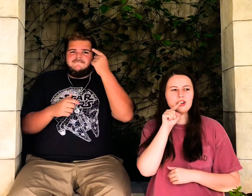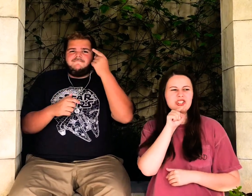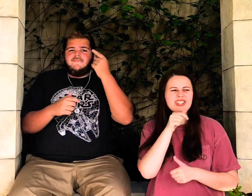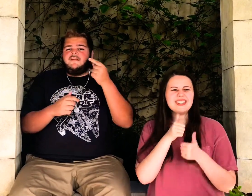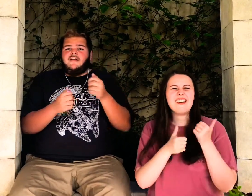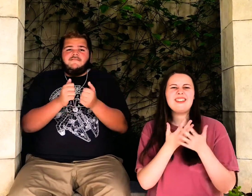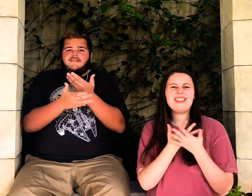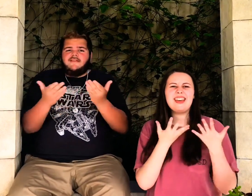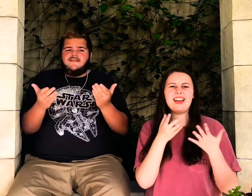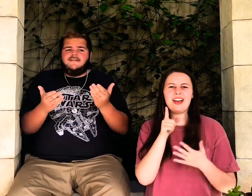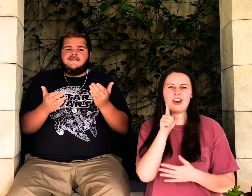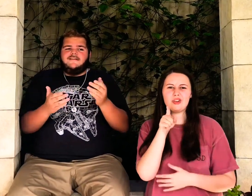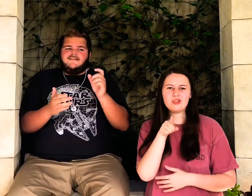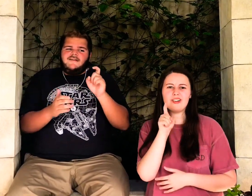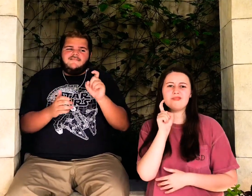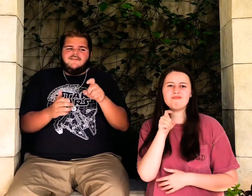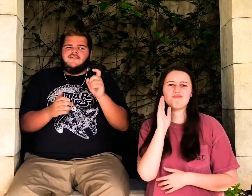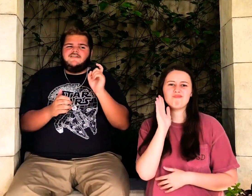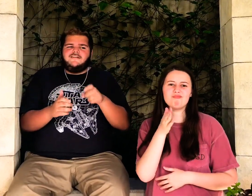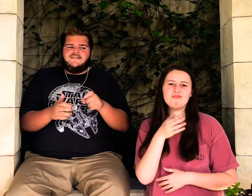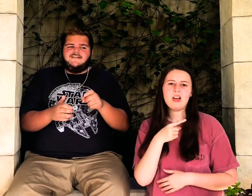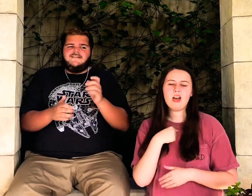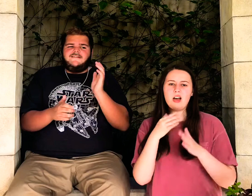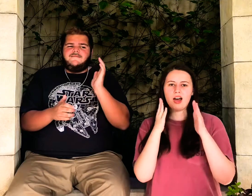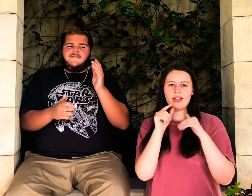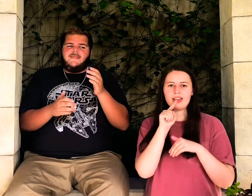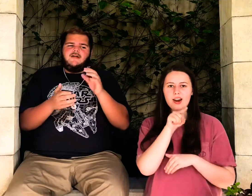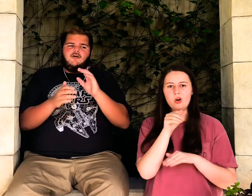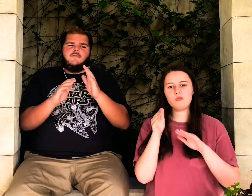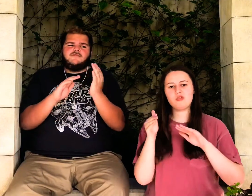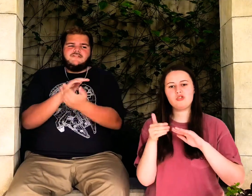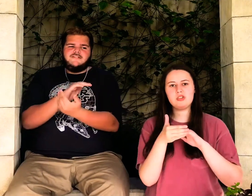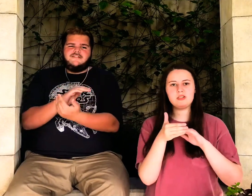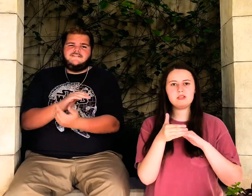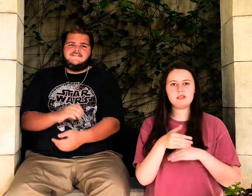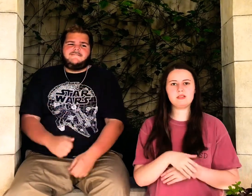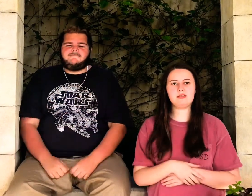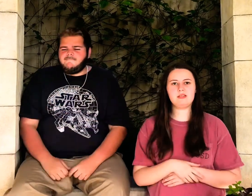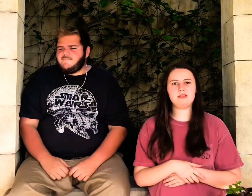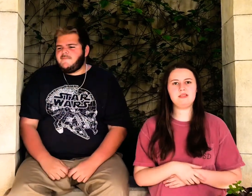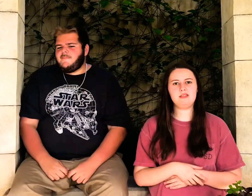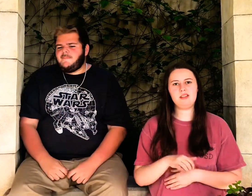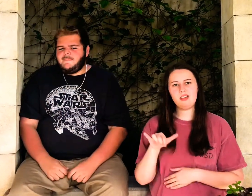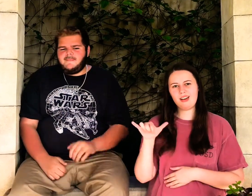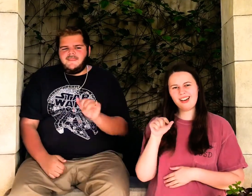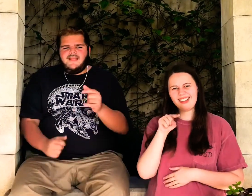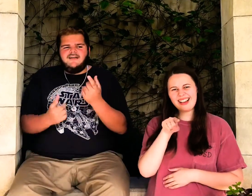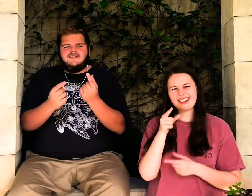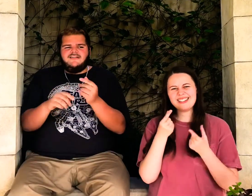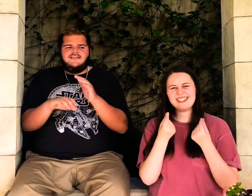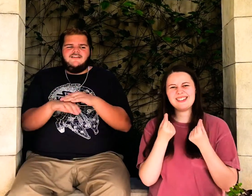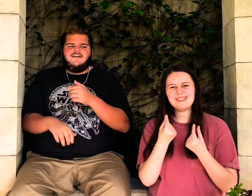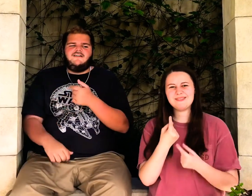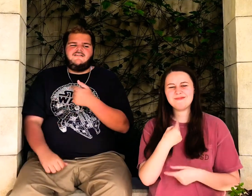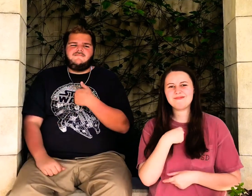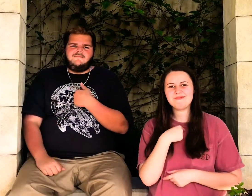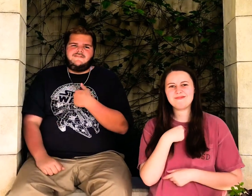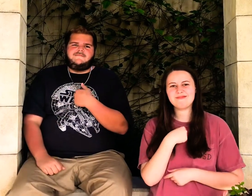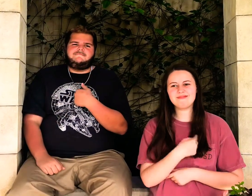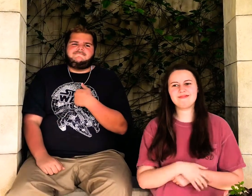your wildest dreams She's everything you're ever gonna need And then I hope he cheats Like you did on